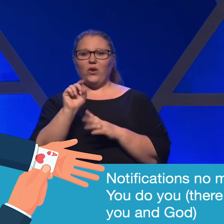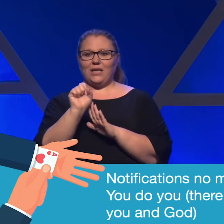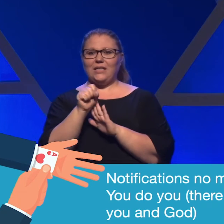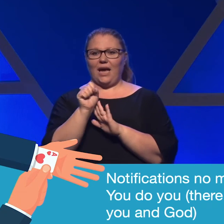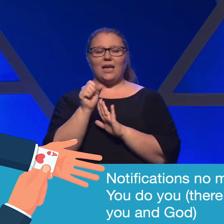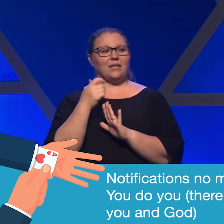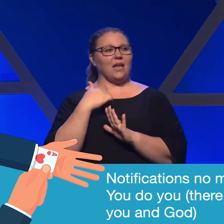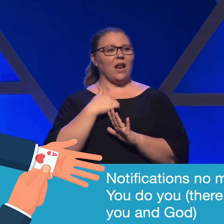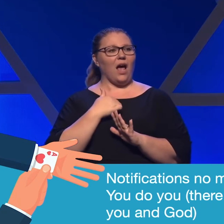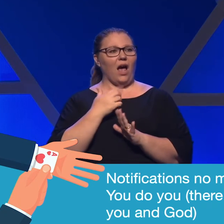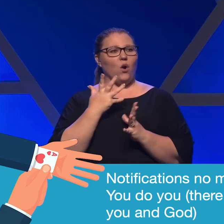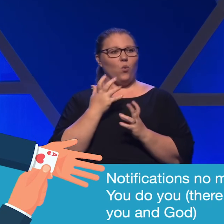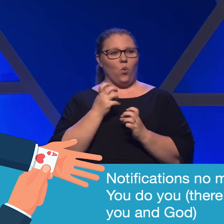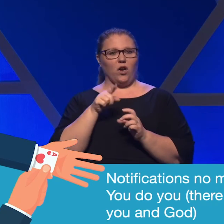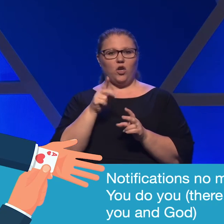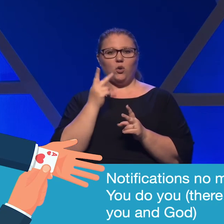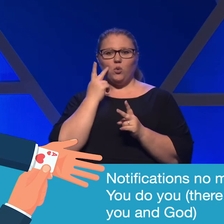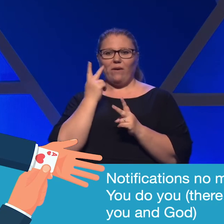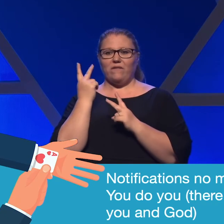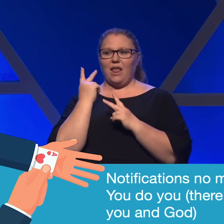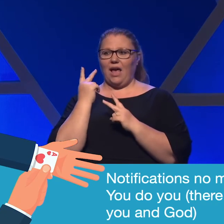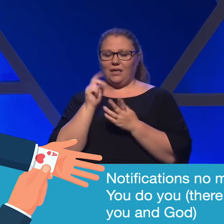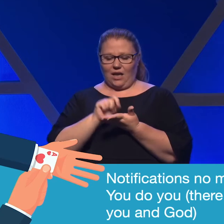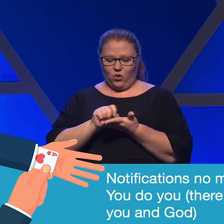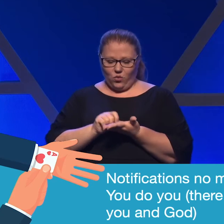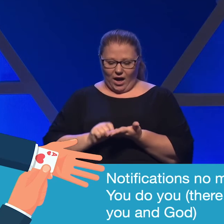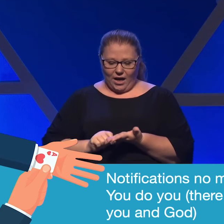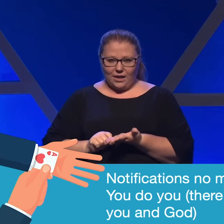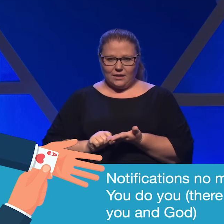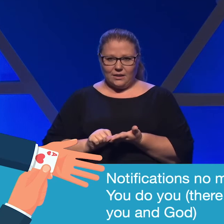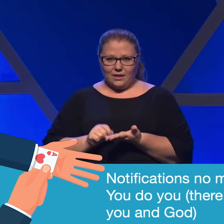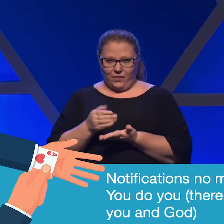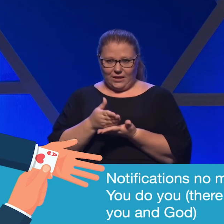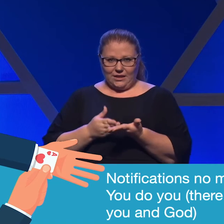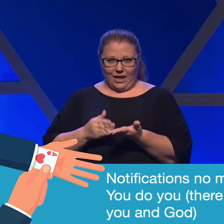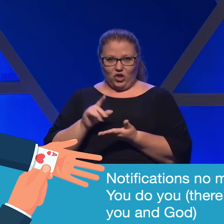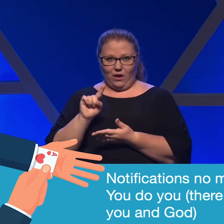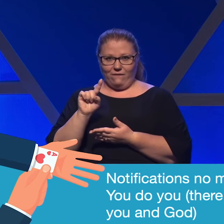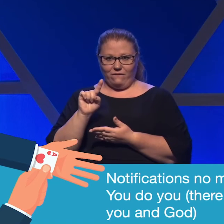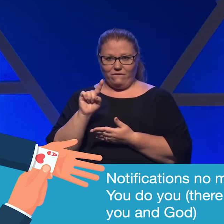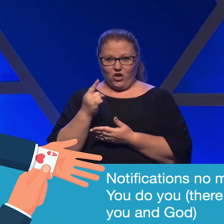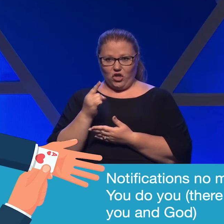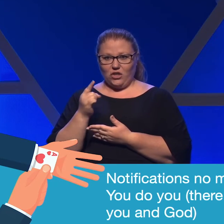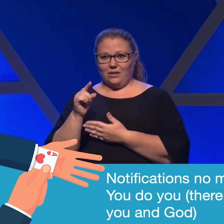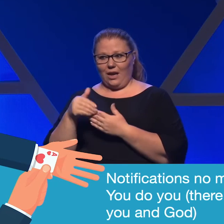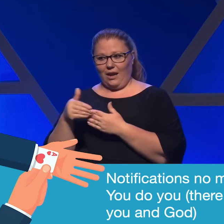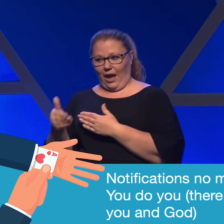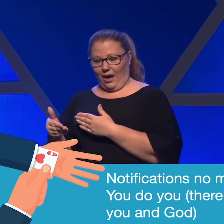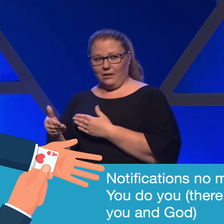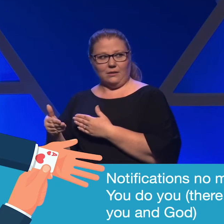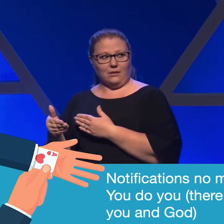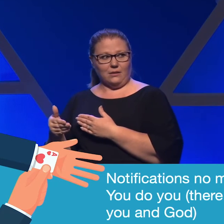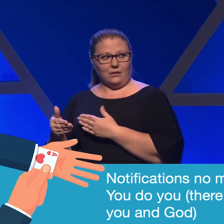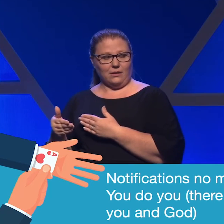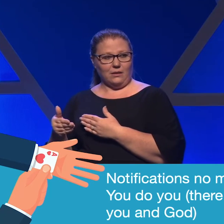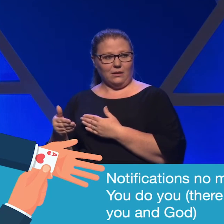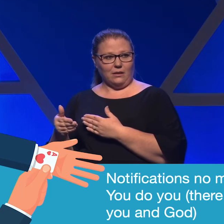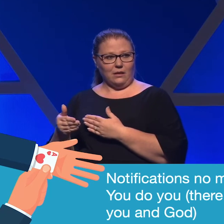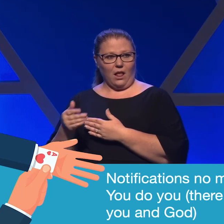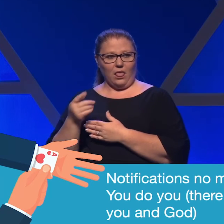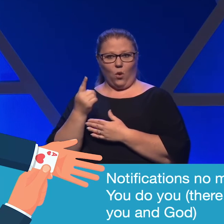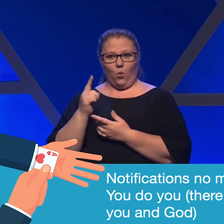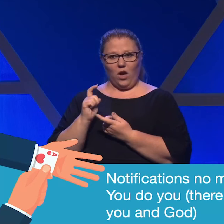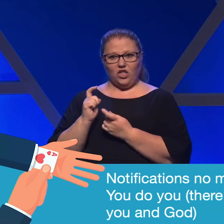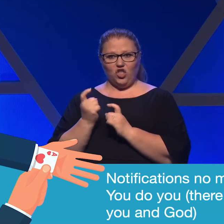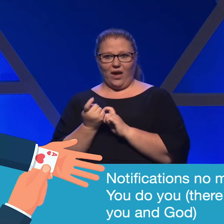And I want you to reflect and write in the section first next, the one shift